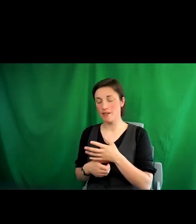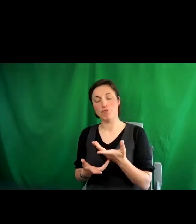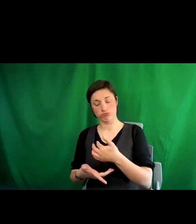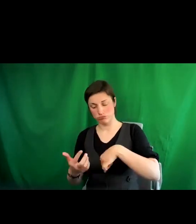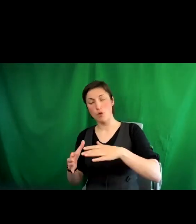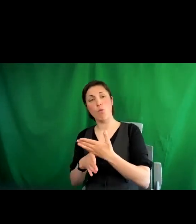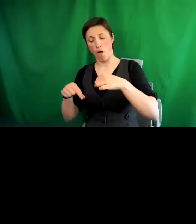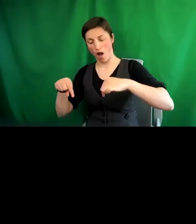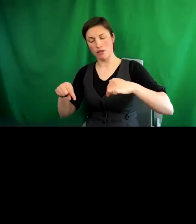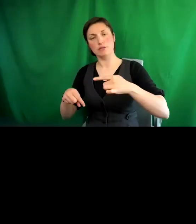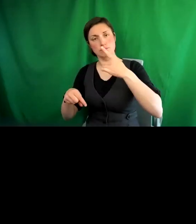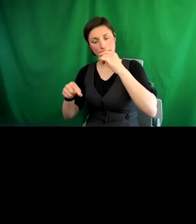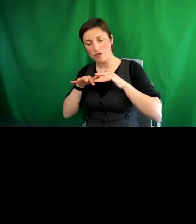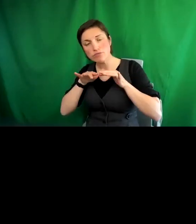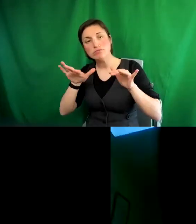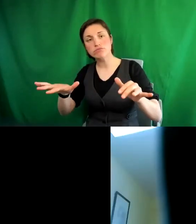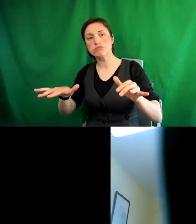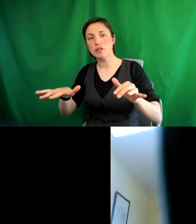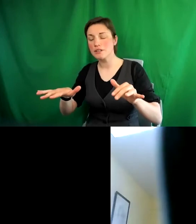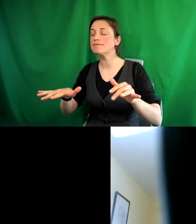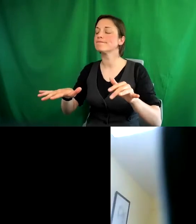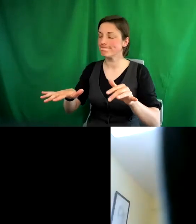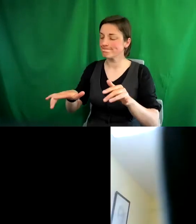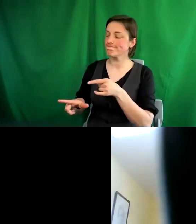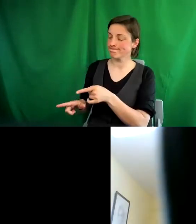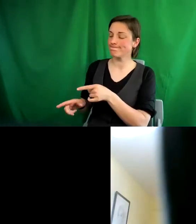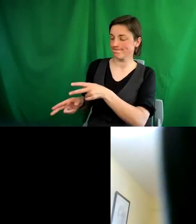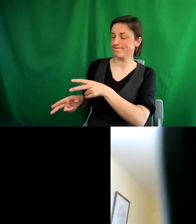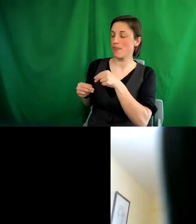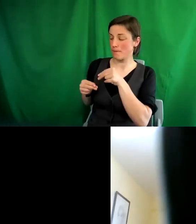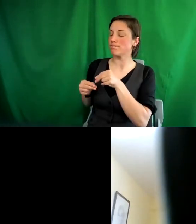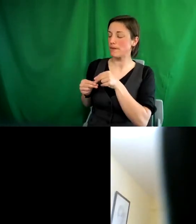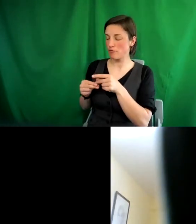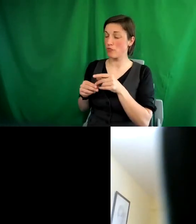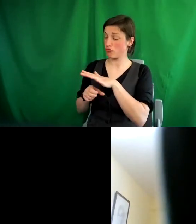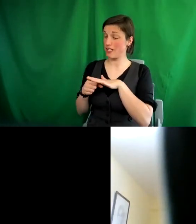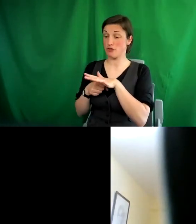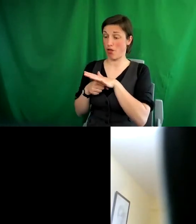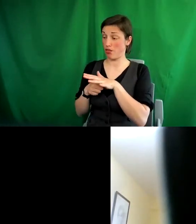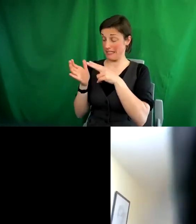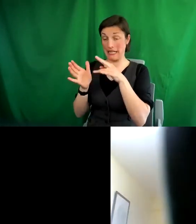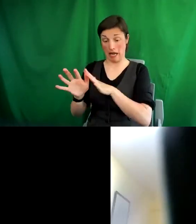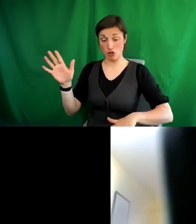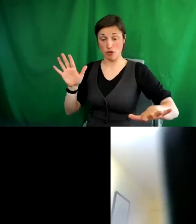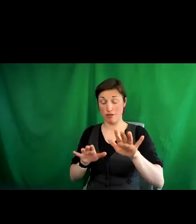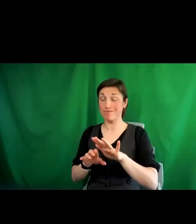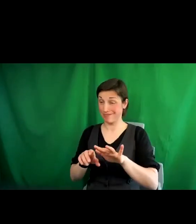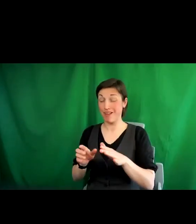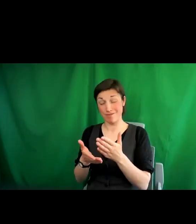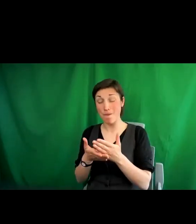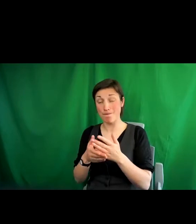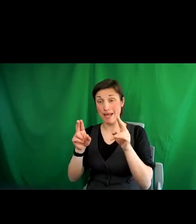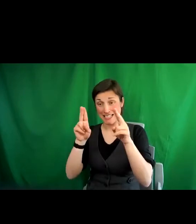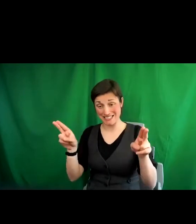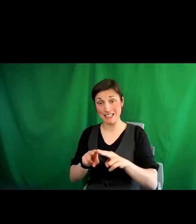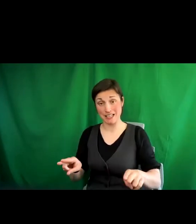example and can be taken up at regional, national and indeed international levels. So I'm